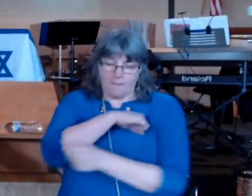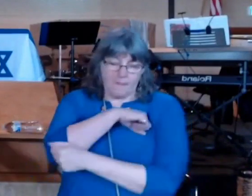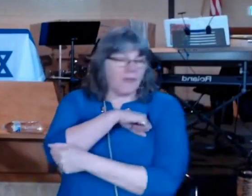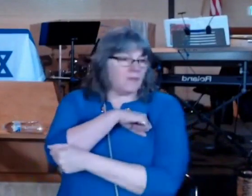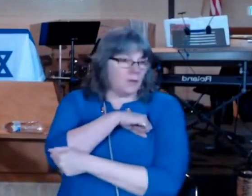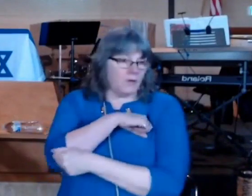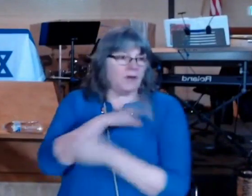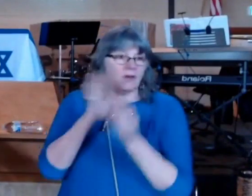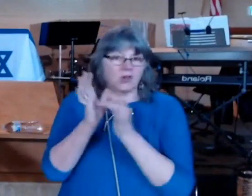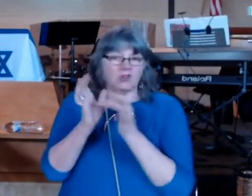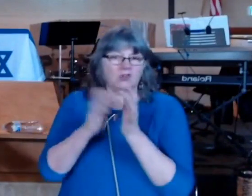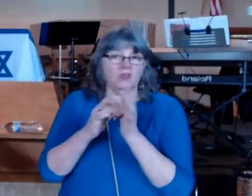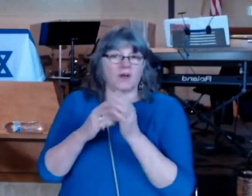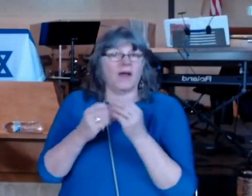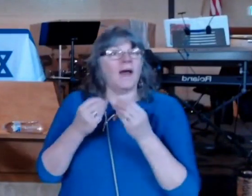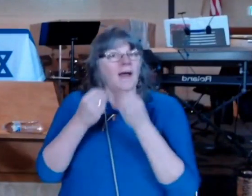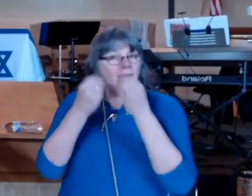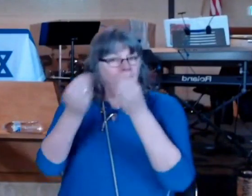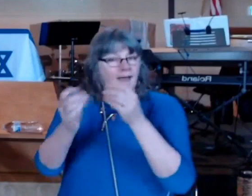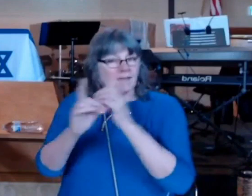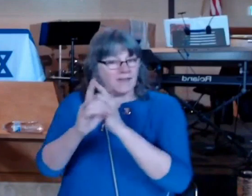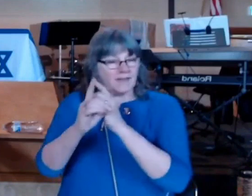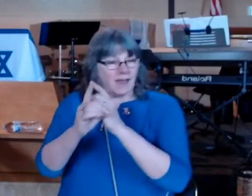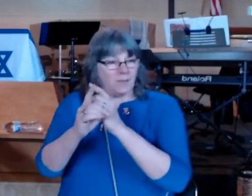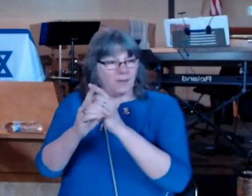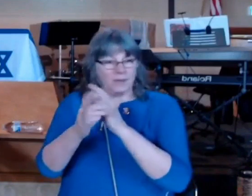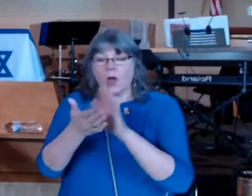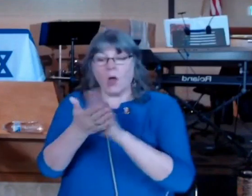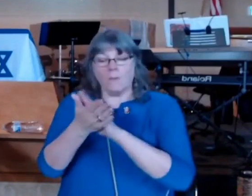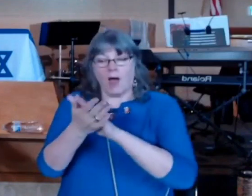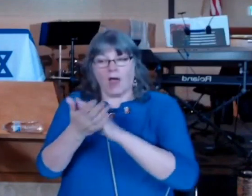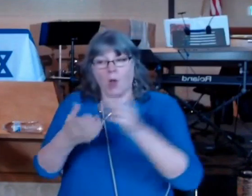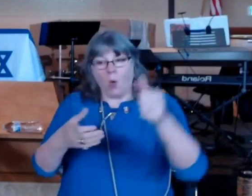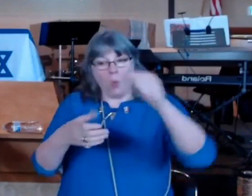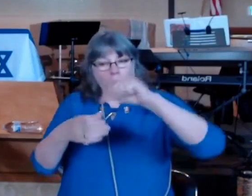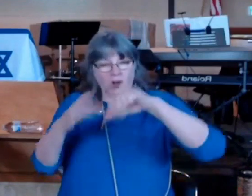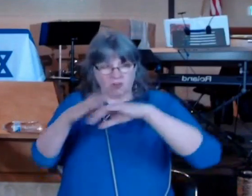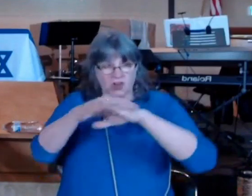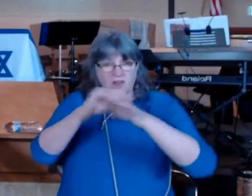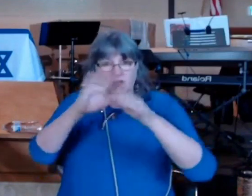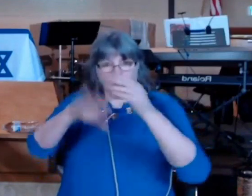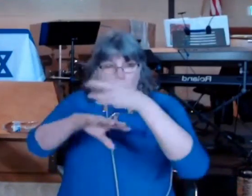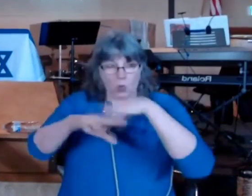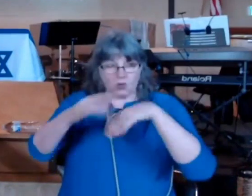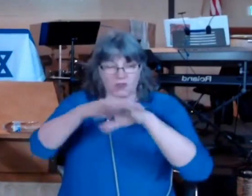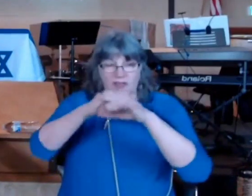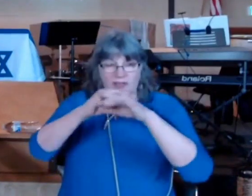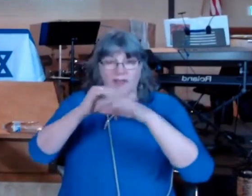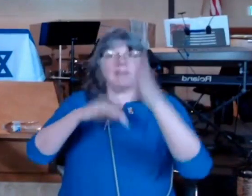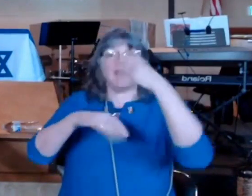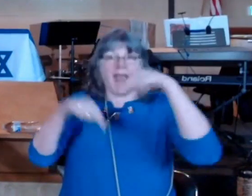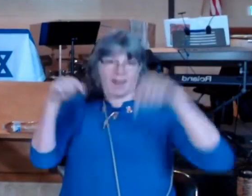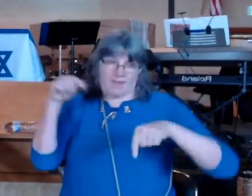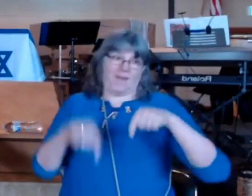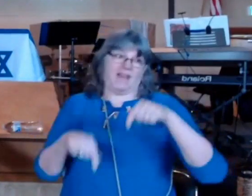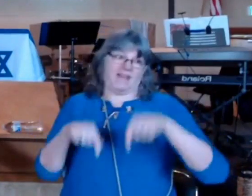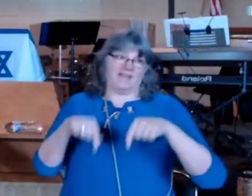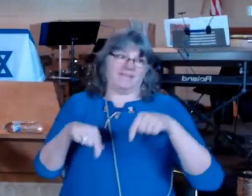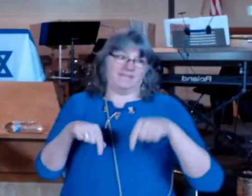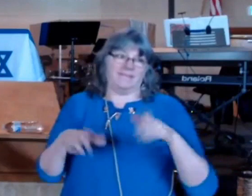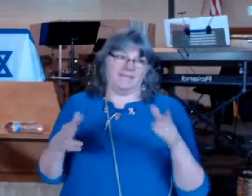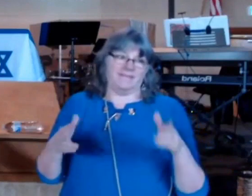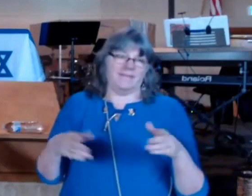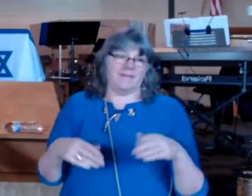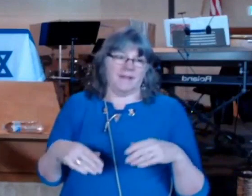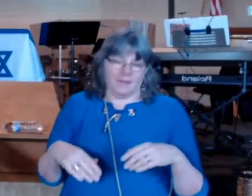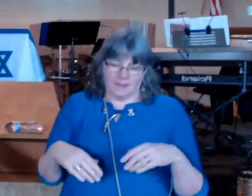a form of priestly initiation he washed the hand and the feet of the disciples the priest can declare someone